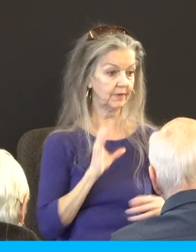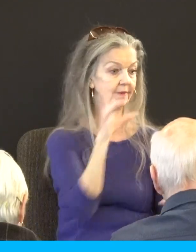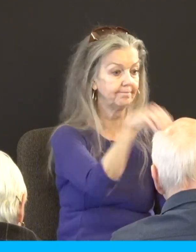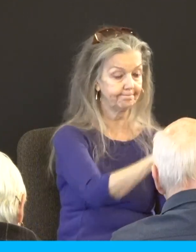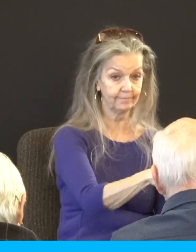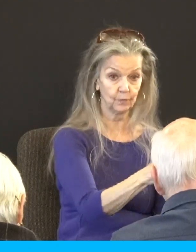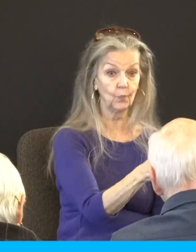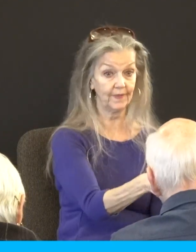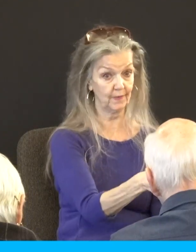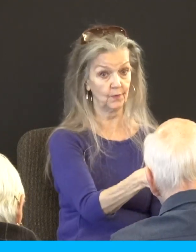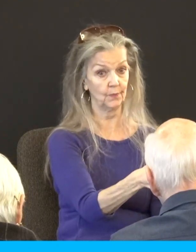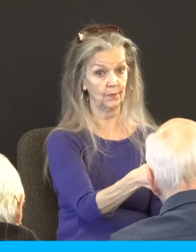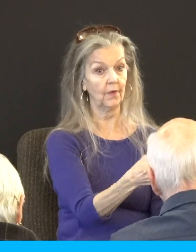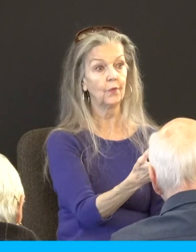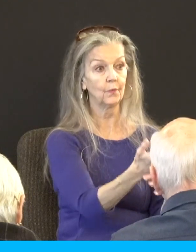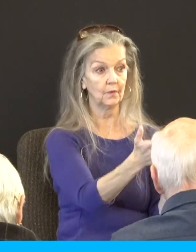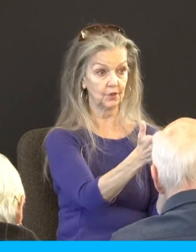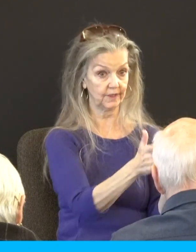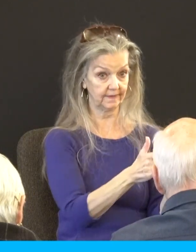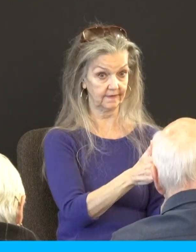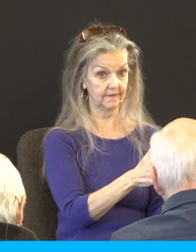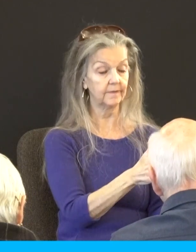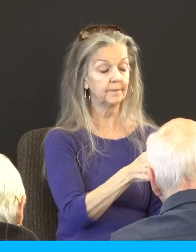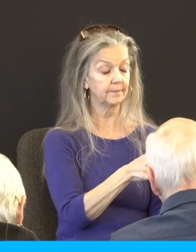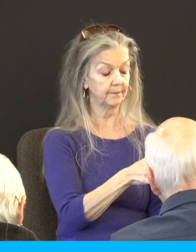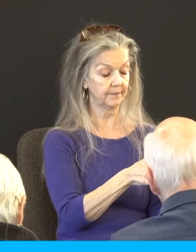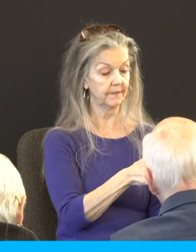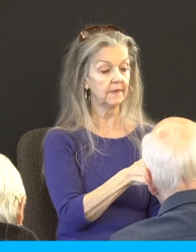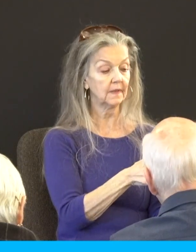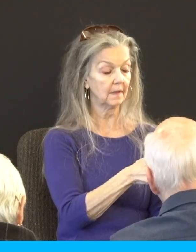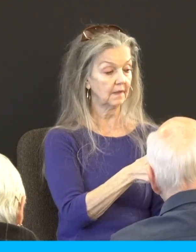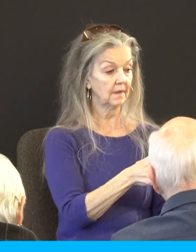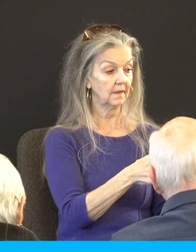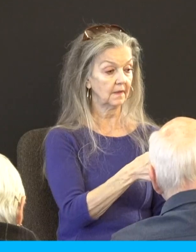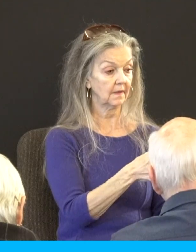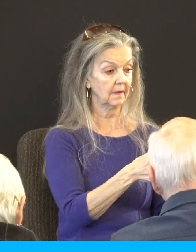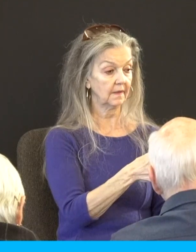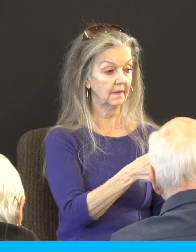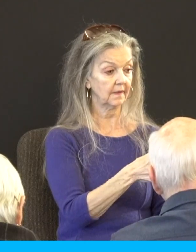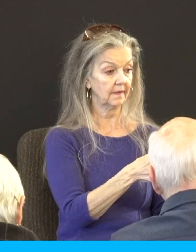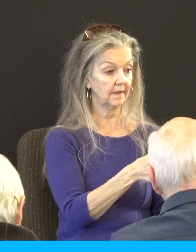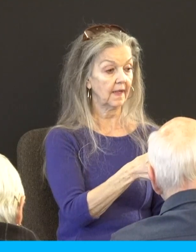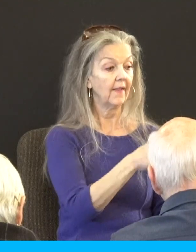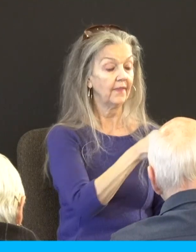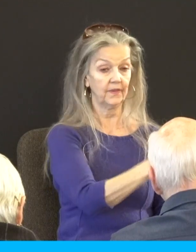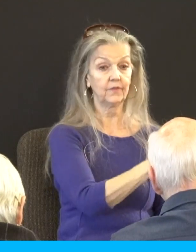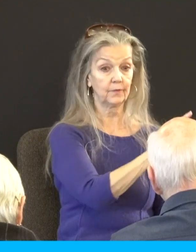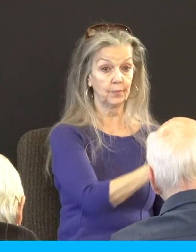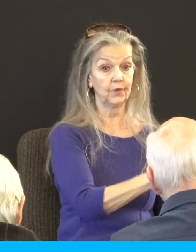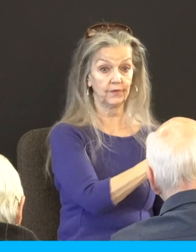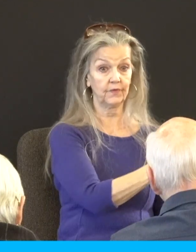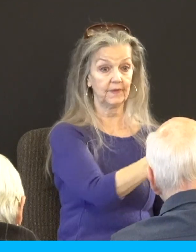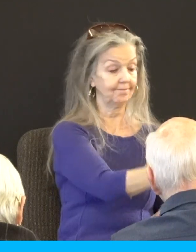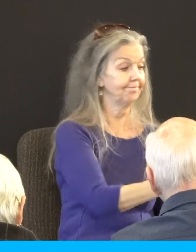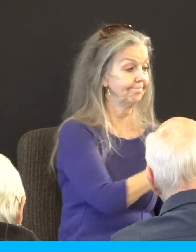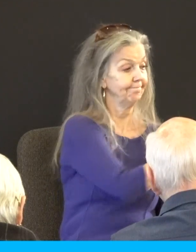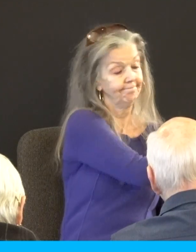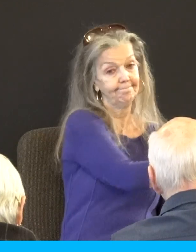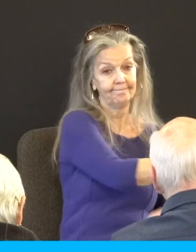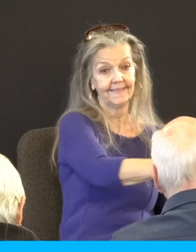Christ I'm with you in spirit delivers such a one unto Satan for the destruction of the flesh. In other words if you're going to